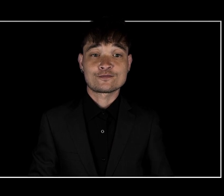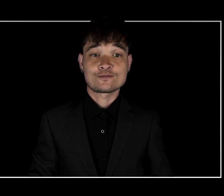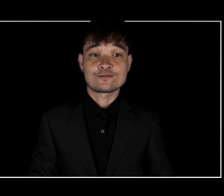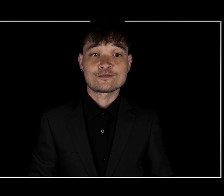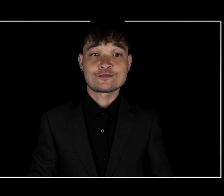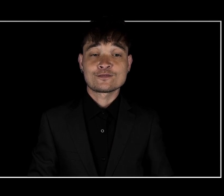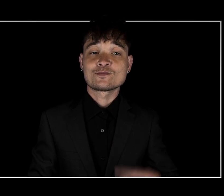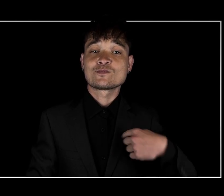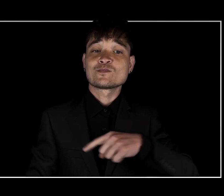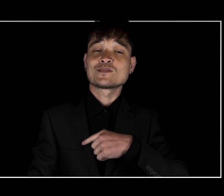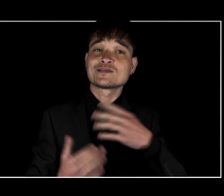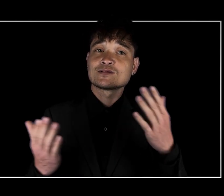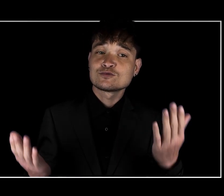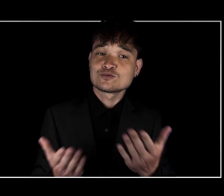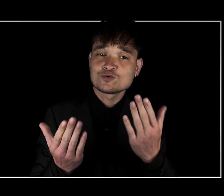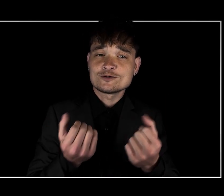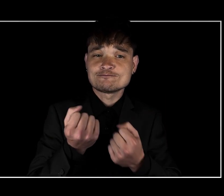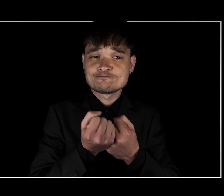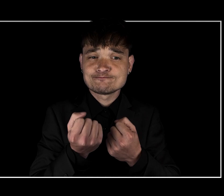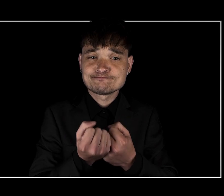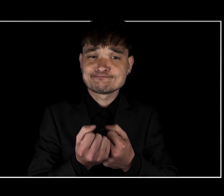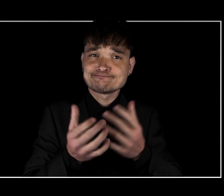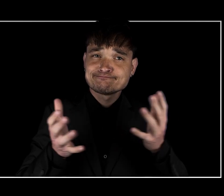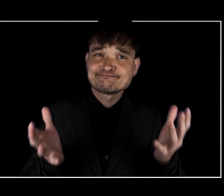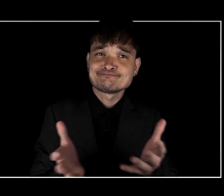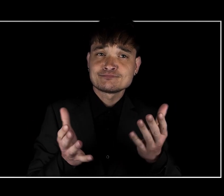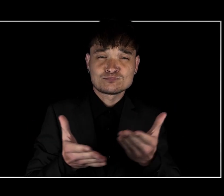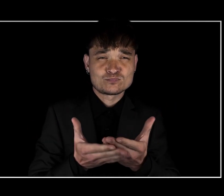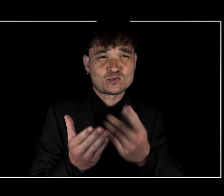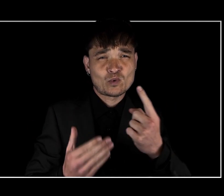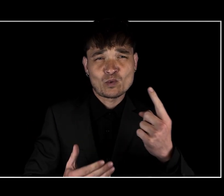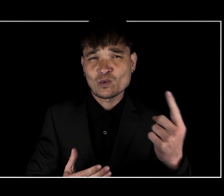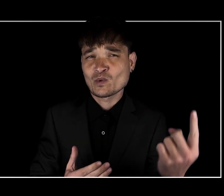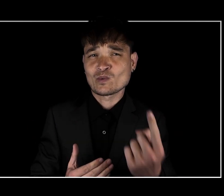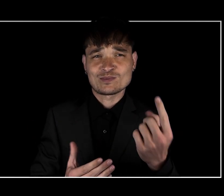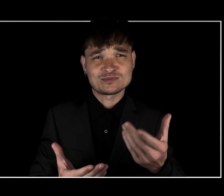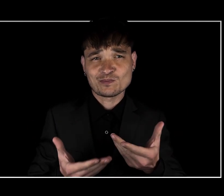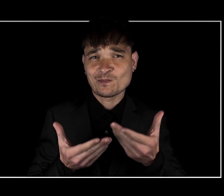We are here to help you, and you are always welcome.